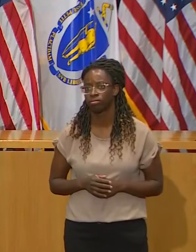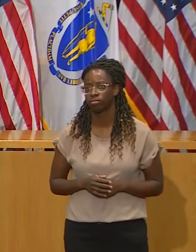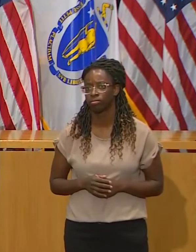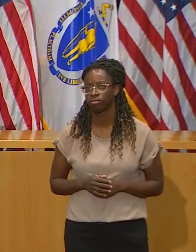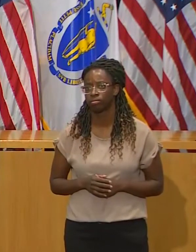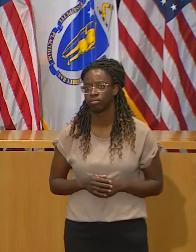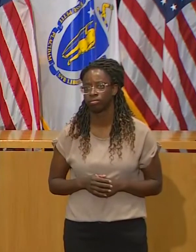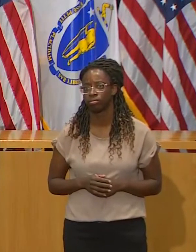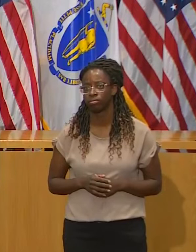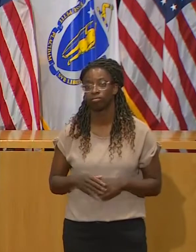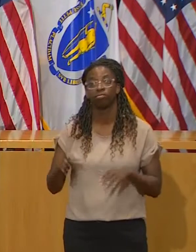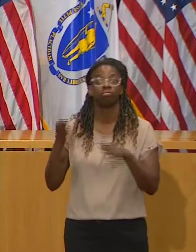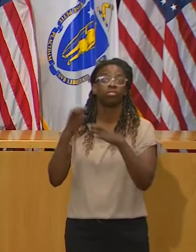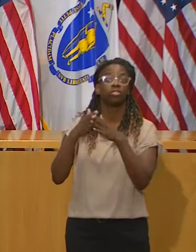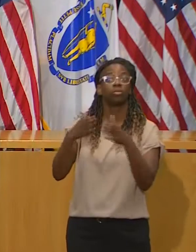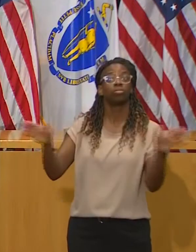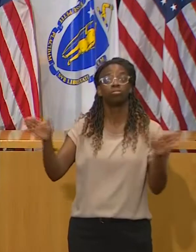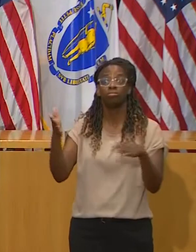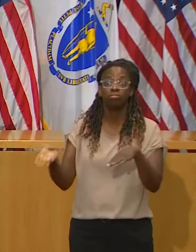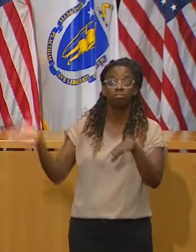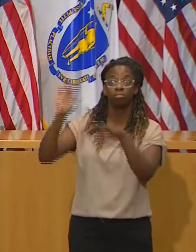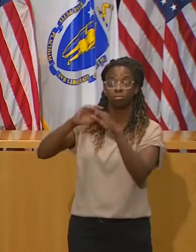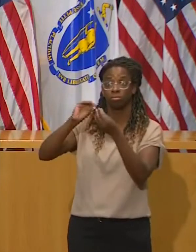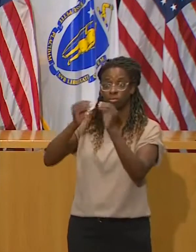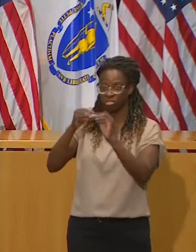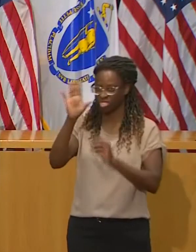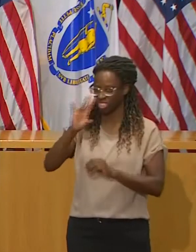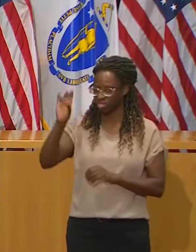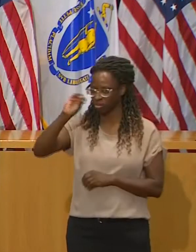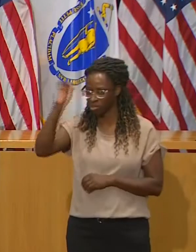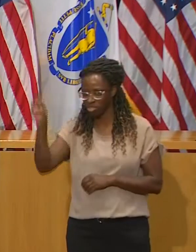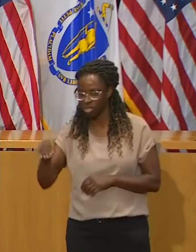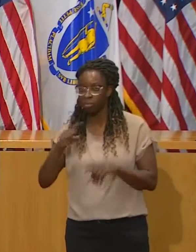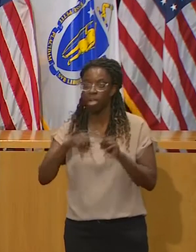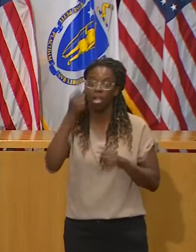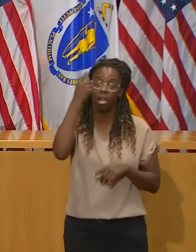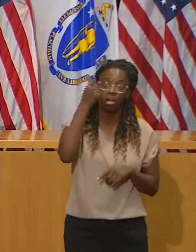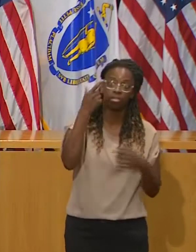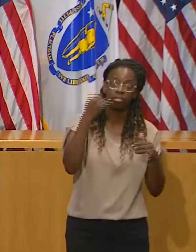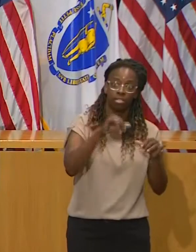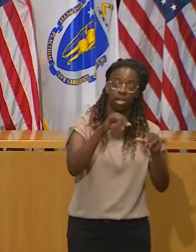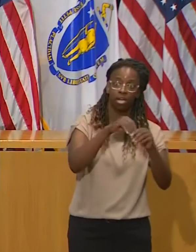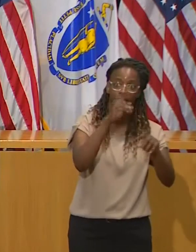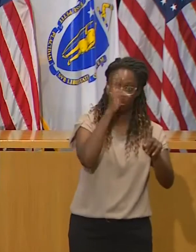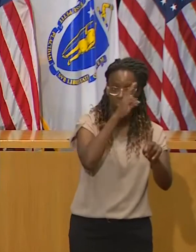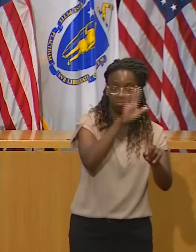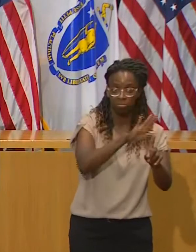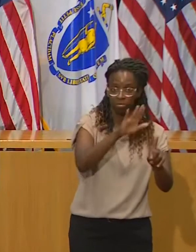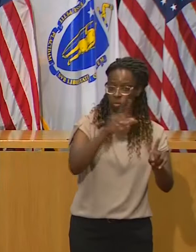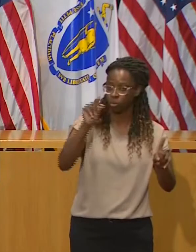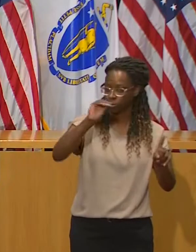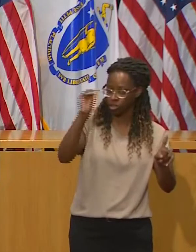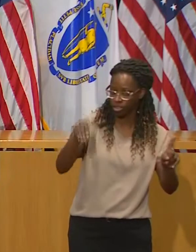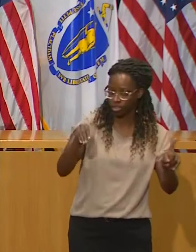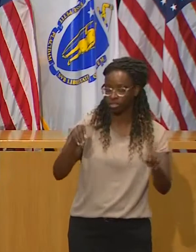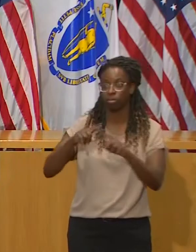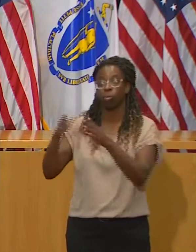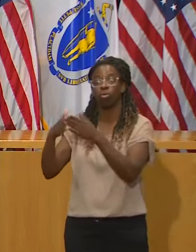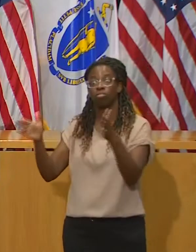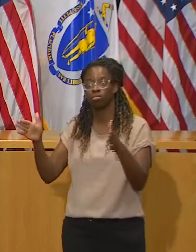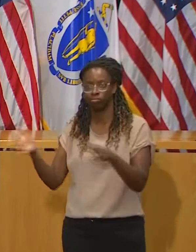indicates that we are not currently yet seeing many new severe cases that require hospitalization.